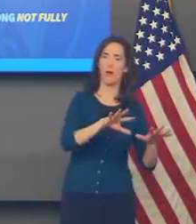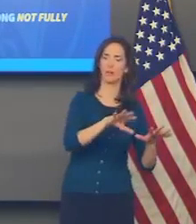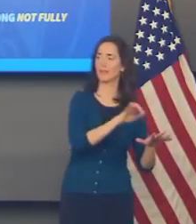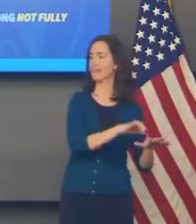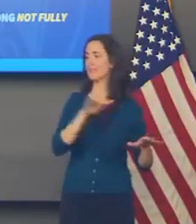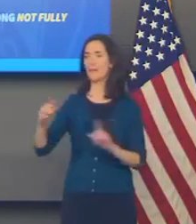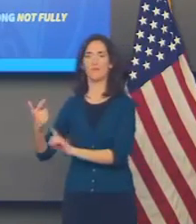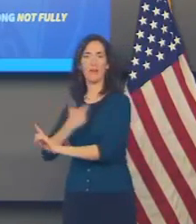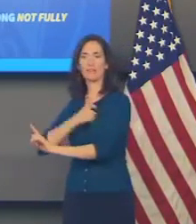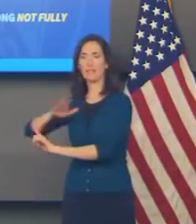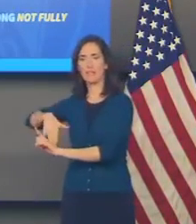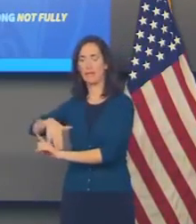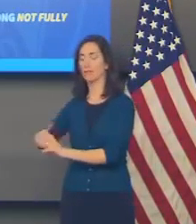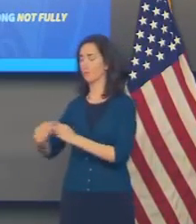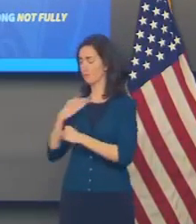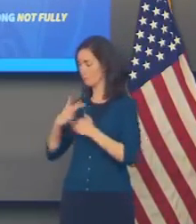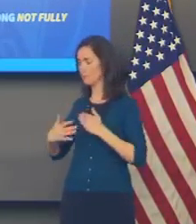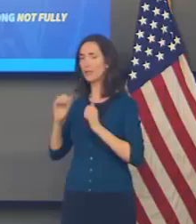unvaccinated.